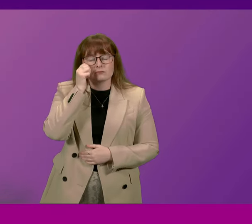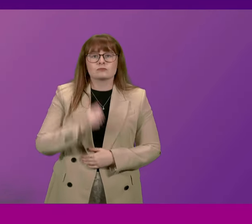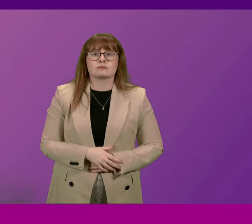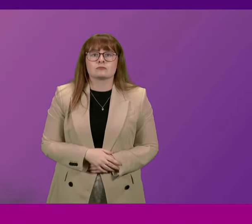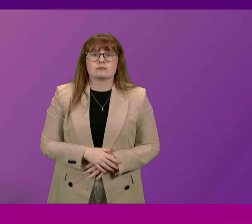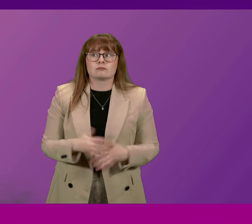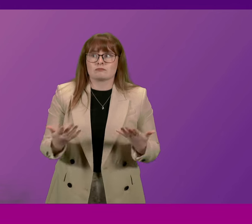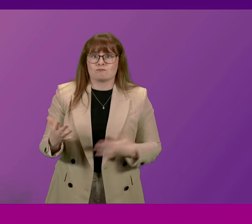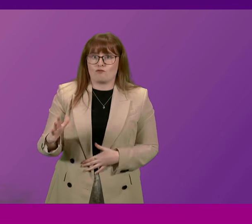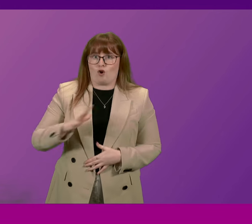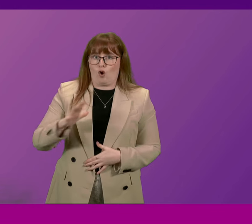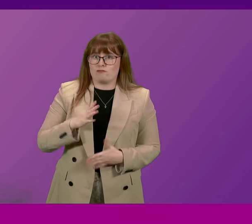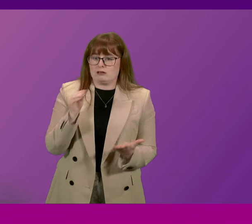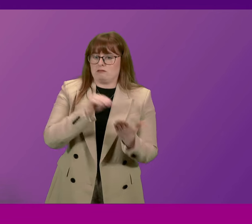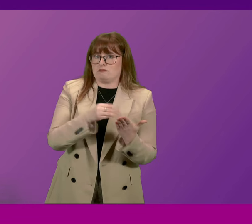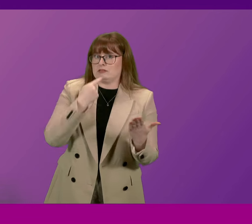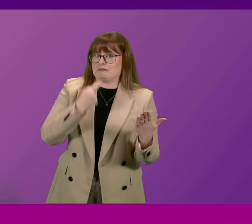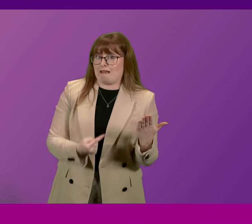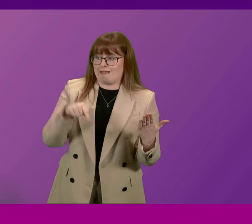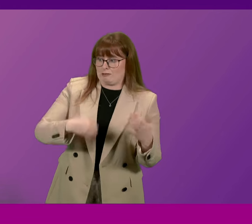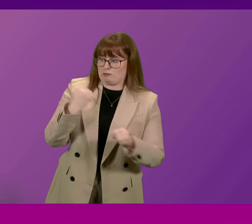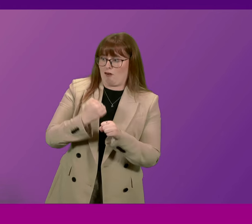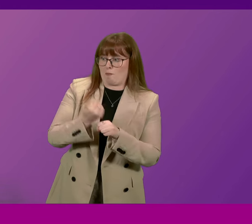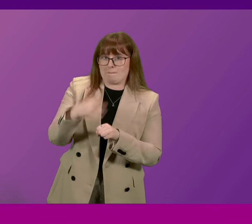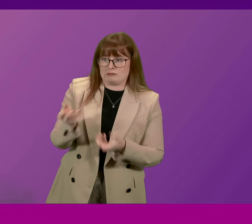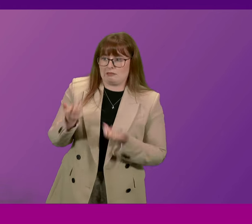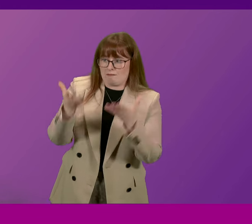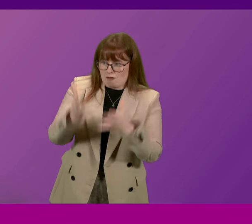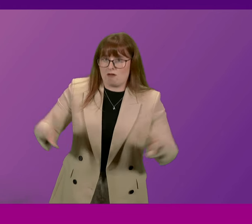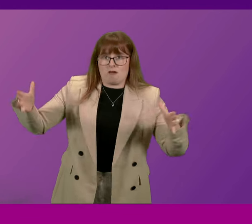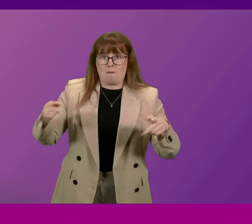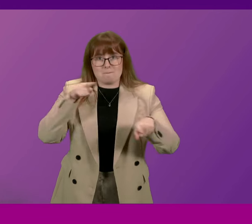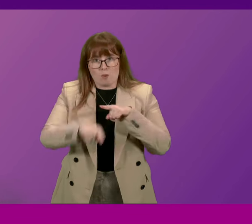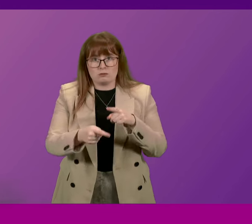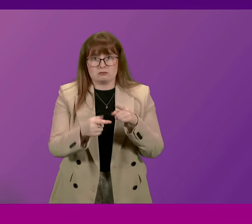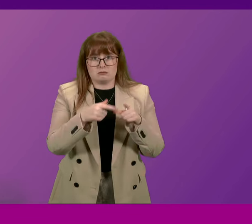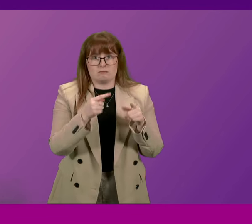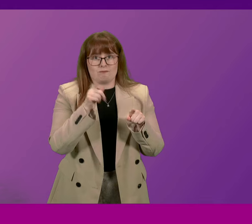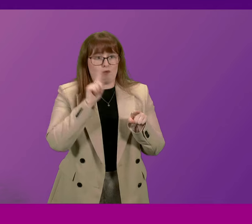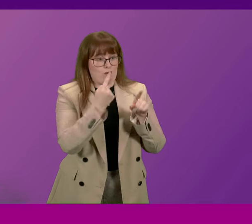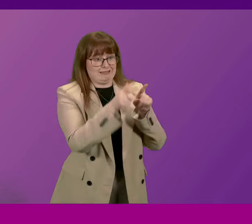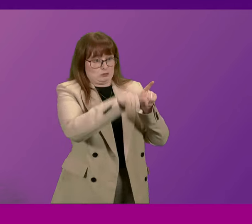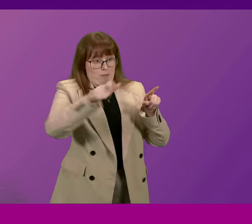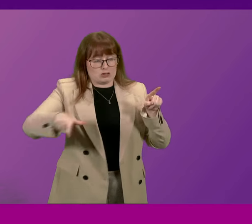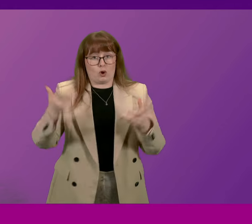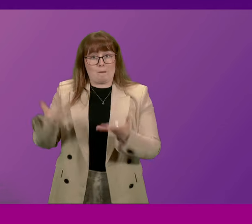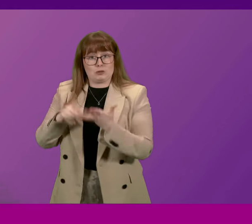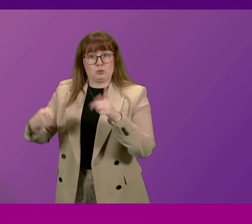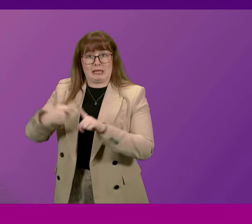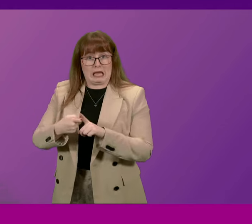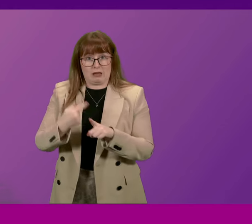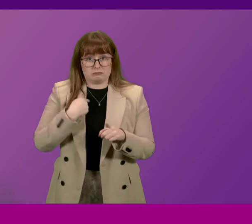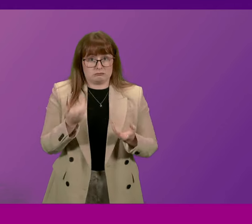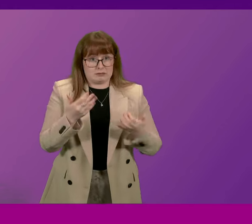I've already put on the record the fact that this government's delivered more growth per head in Scotland than the United Kingdom has done.